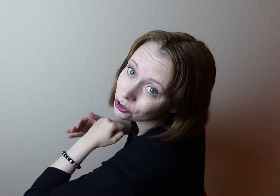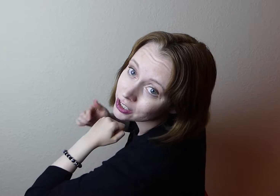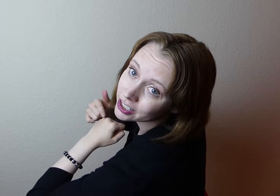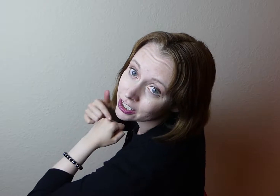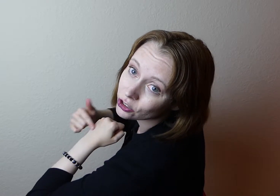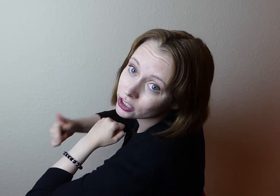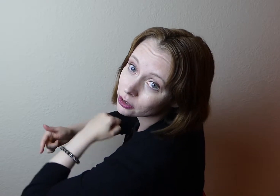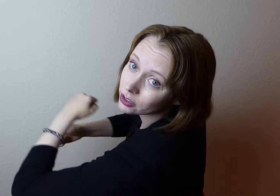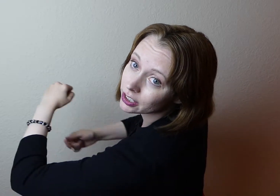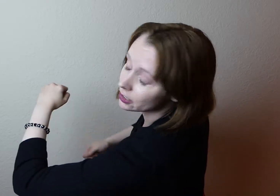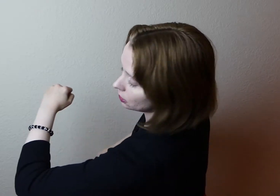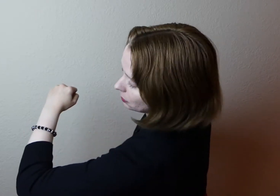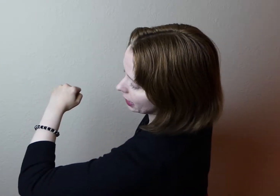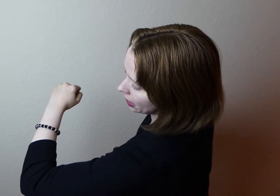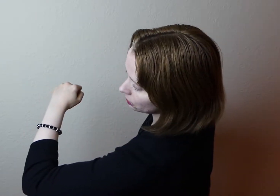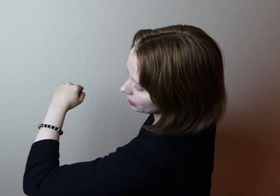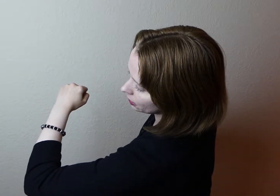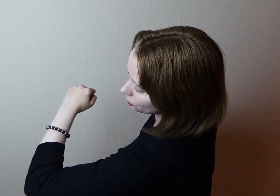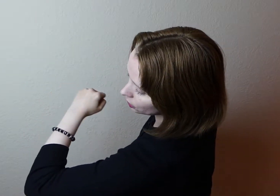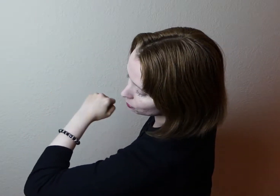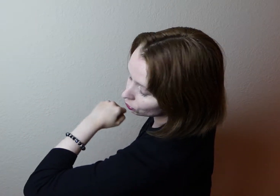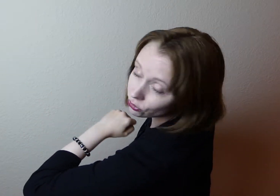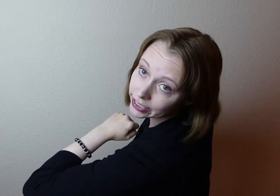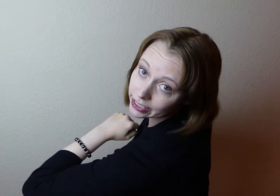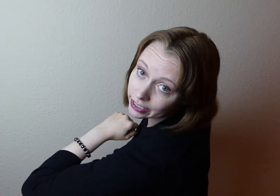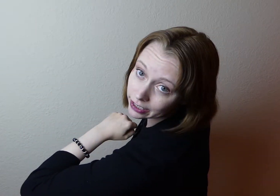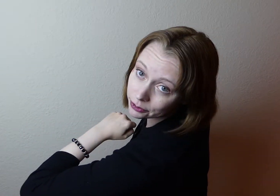you're going to, it's going to be out and then you're going to bring it in.